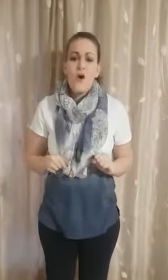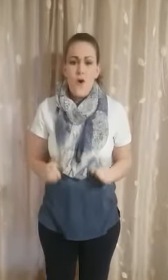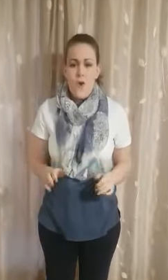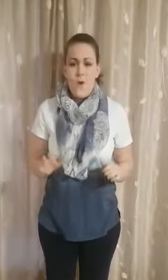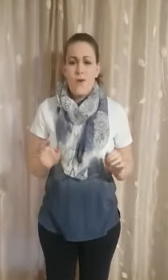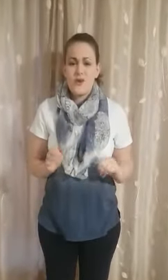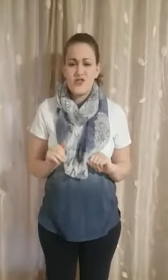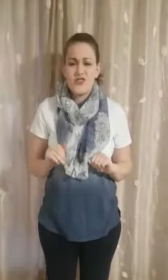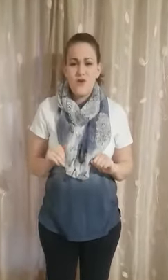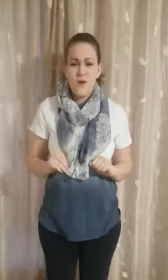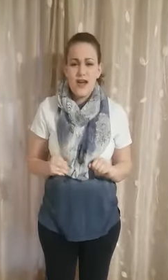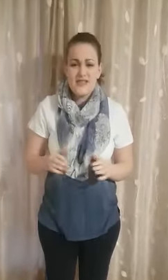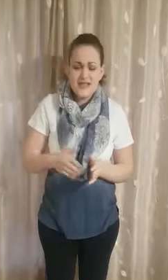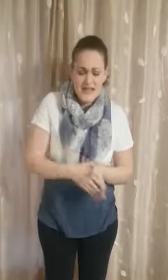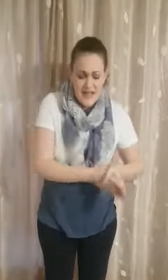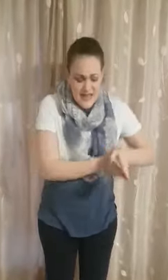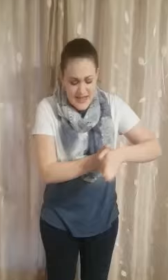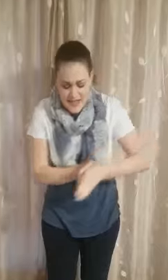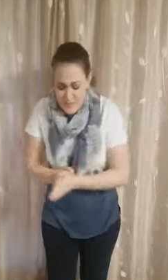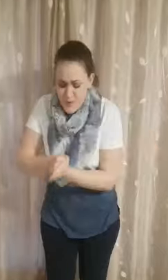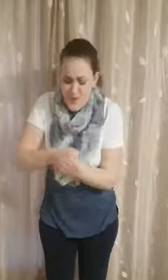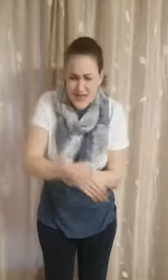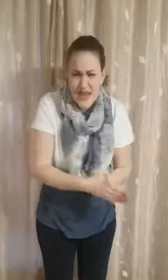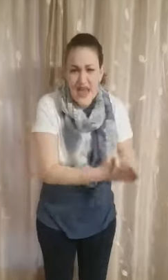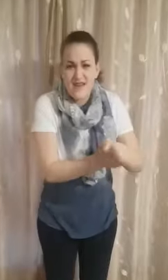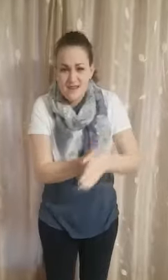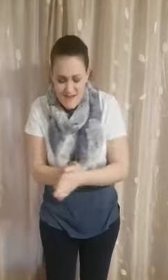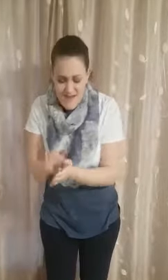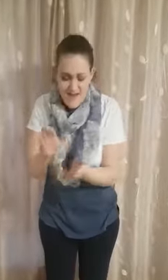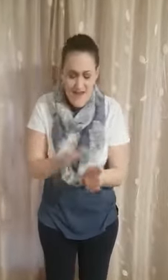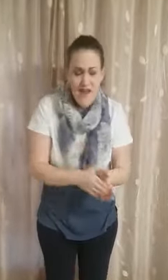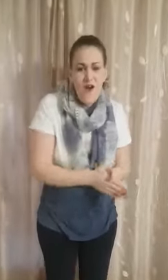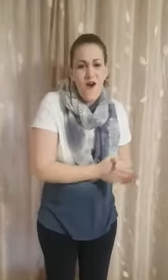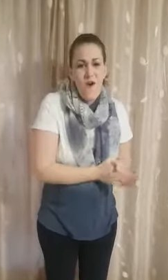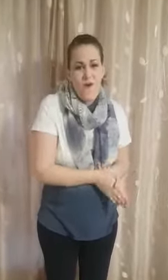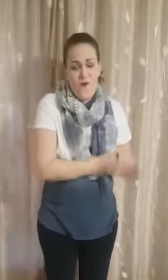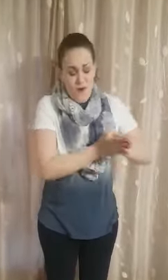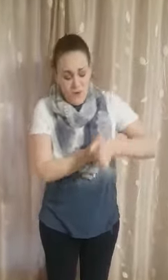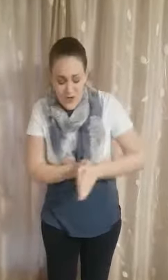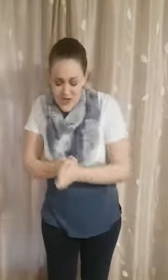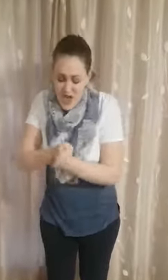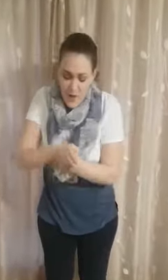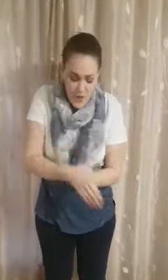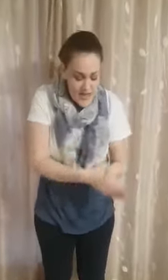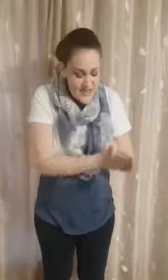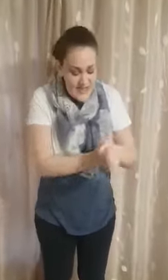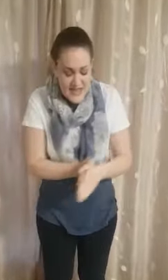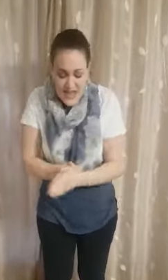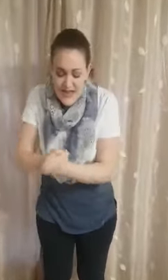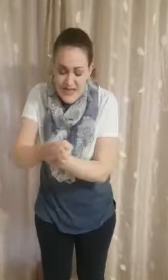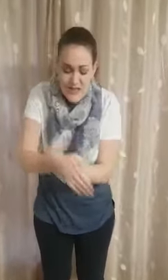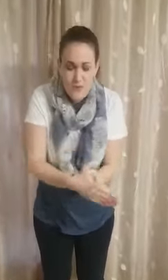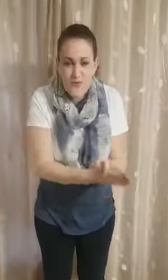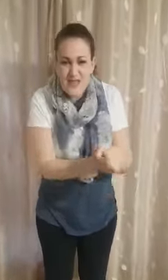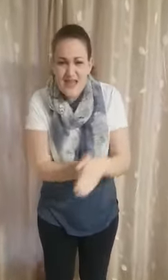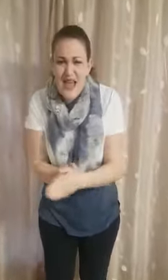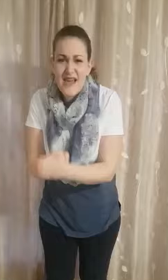Oh, I wish I was a silly, slippery snake. Oh, I wish I was a silly, slippery snake.